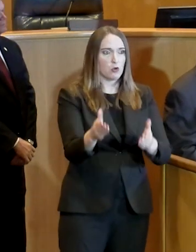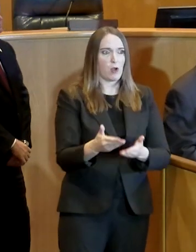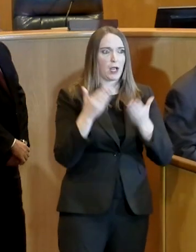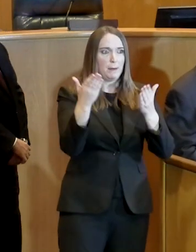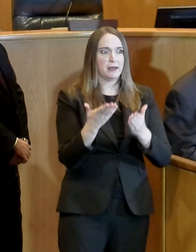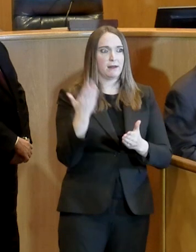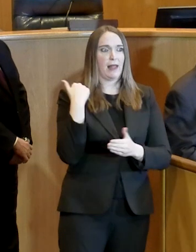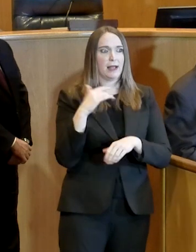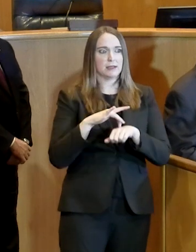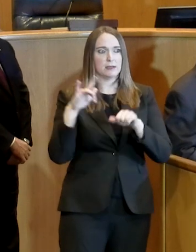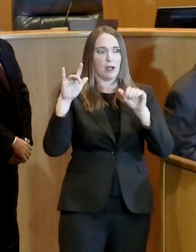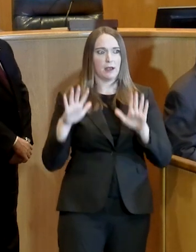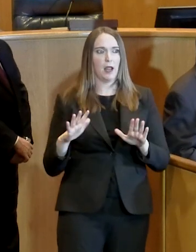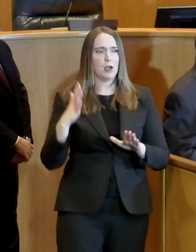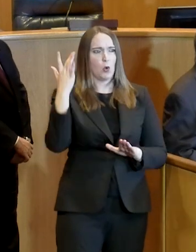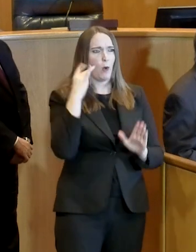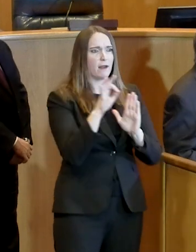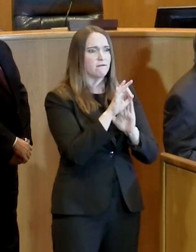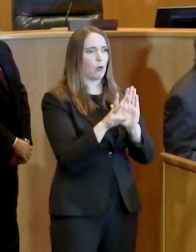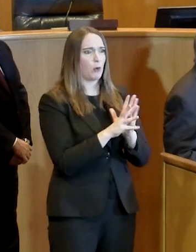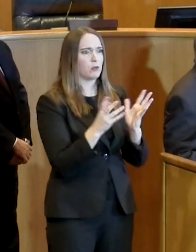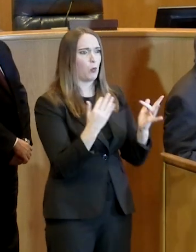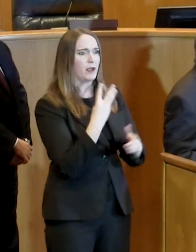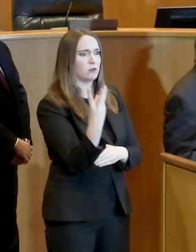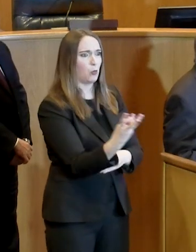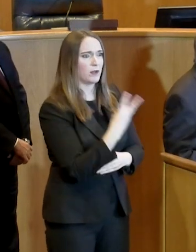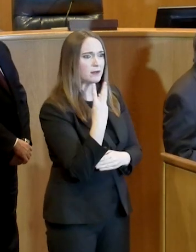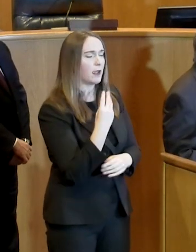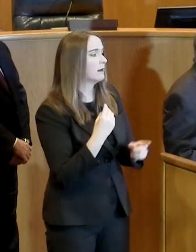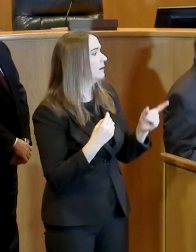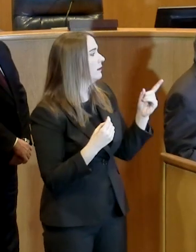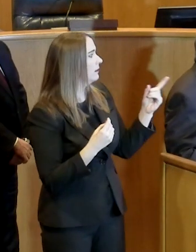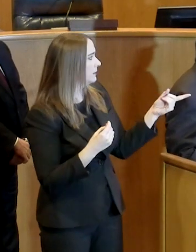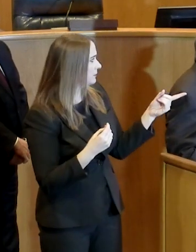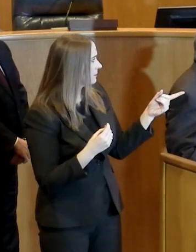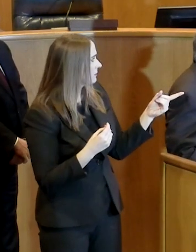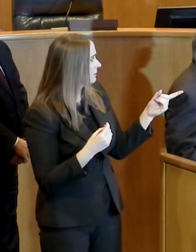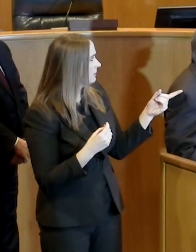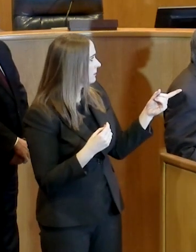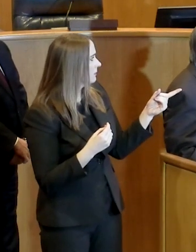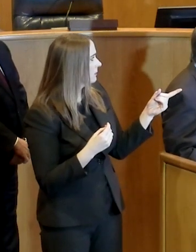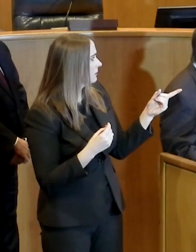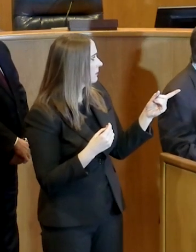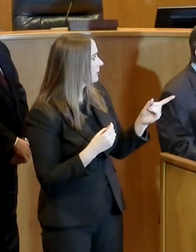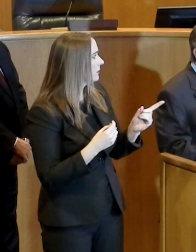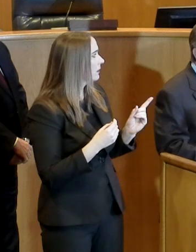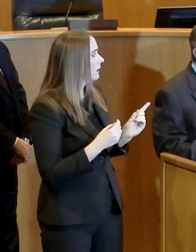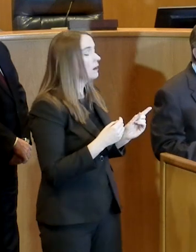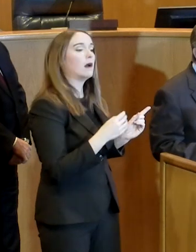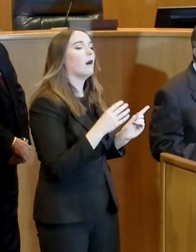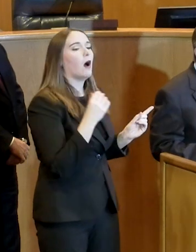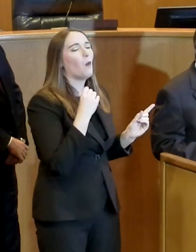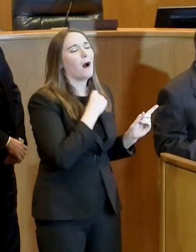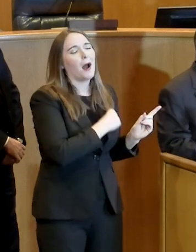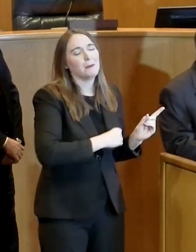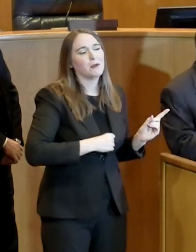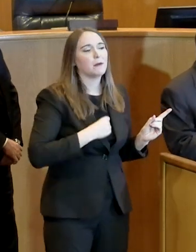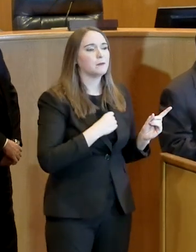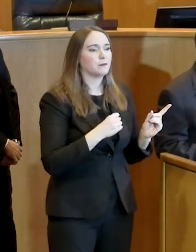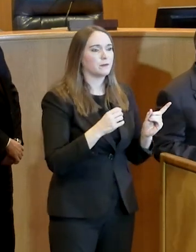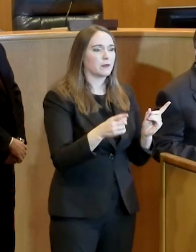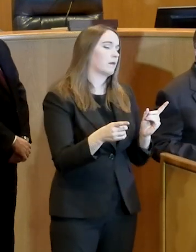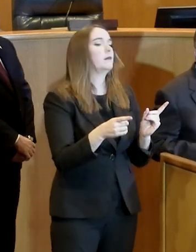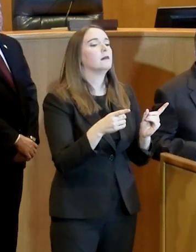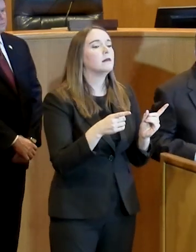start this way to the game? we can do a lot of what if-ing, what we have said. Can you repeat the question? Okay, I'm sorry. It was, why